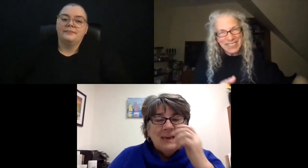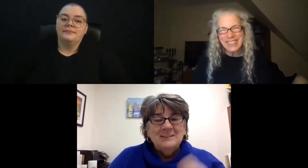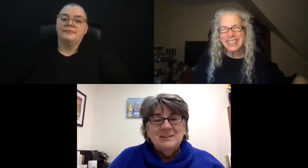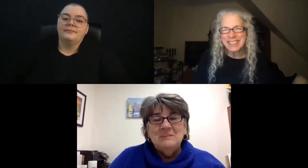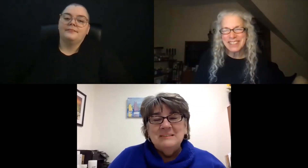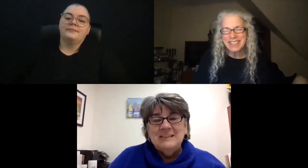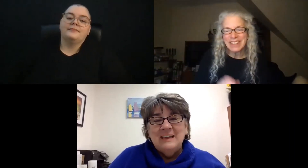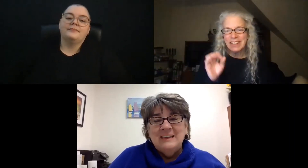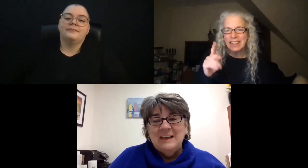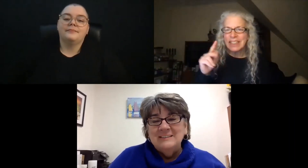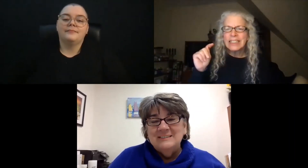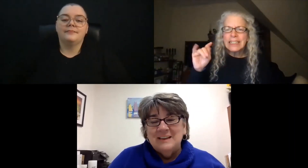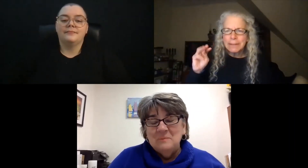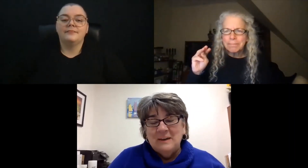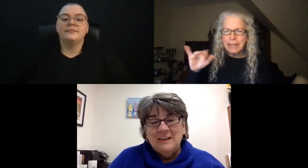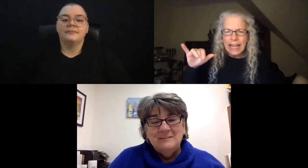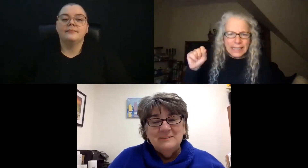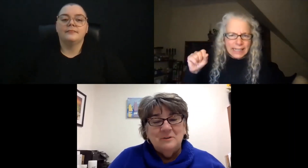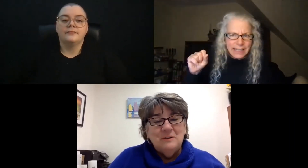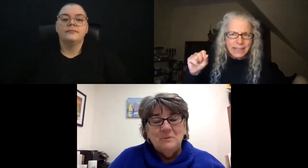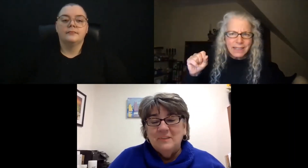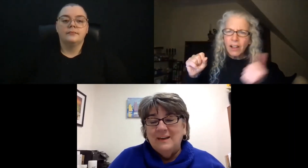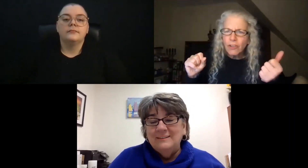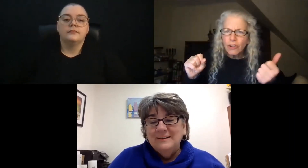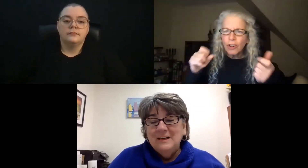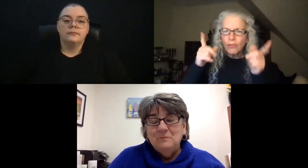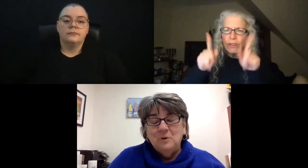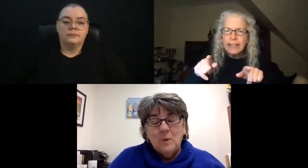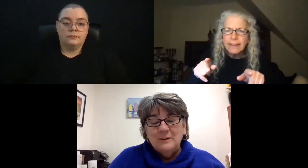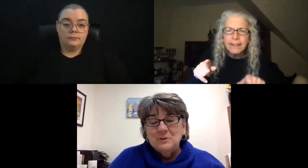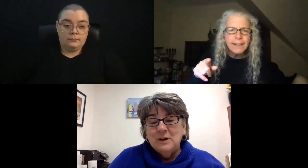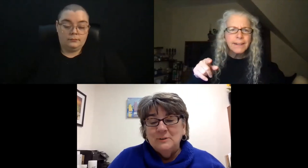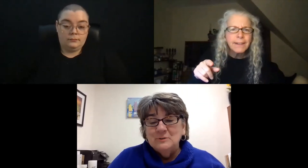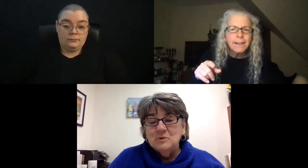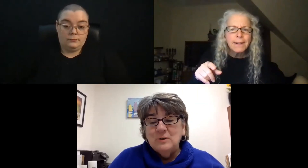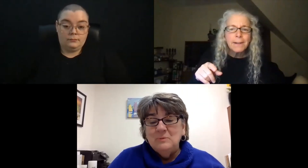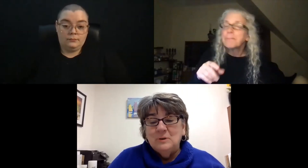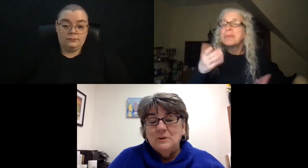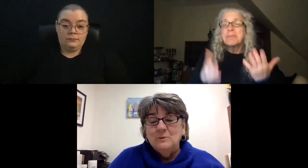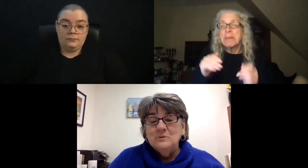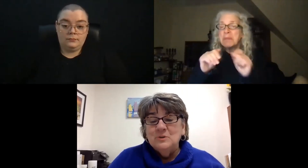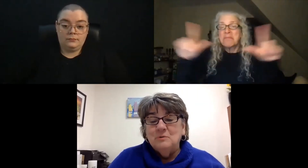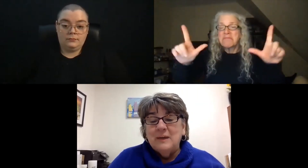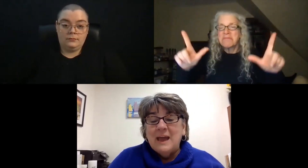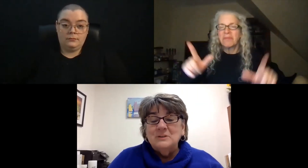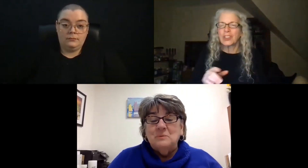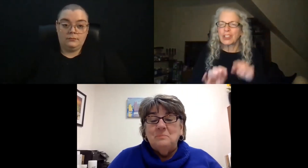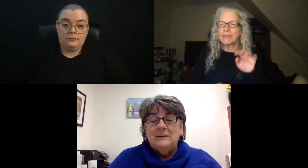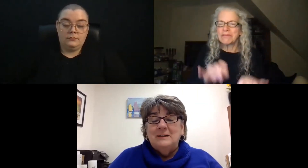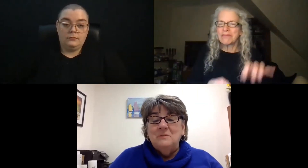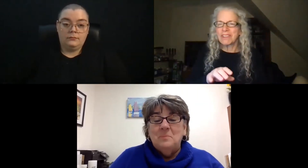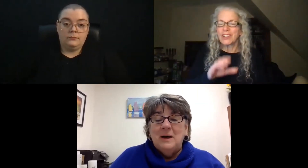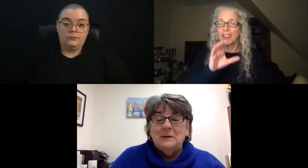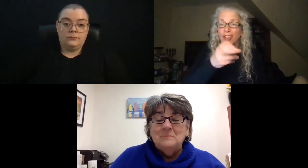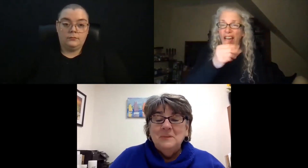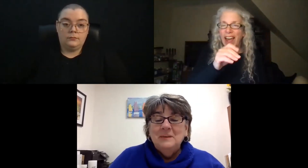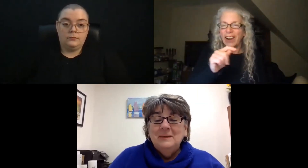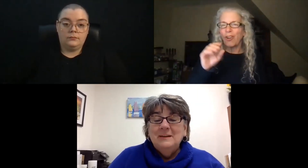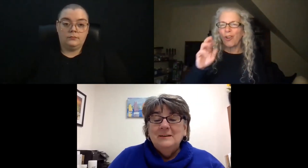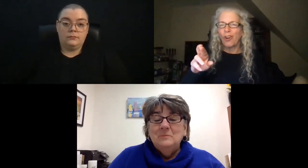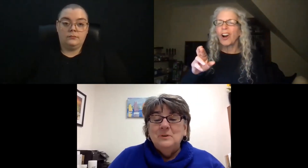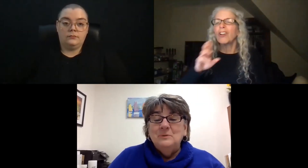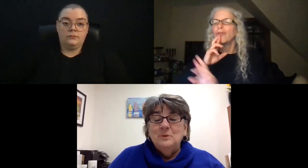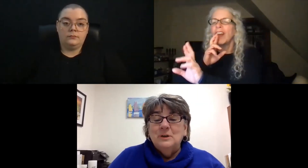Okay, Tim is saying yes. Anybody else agreed with that? If you don't want to turn on your screen, you can use your reaction button on the bottom.